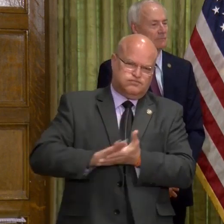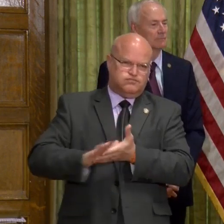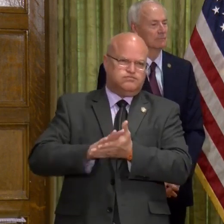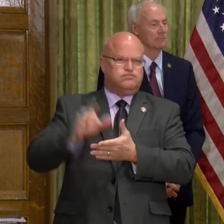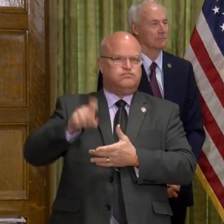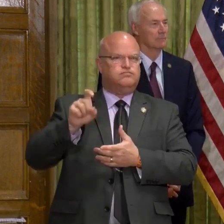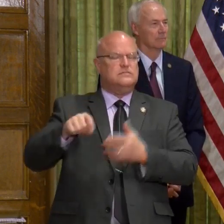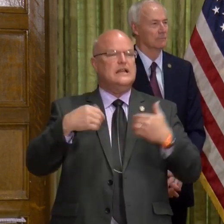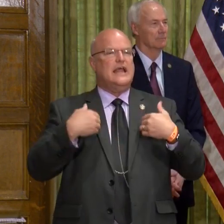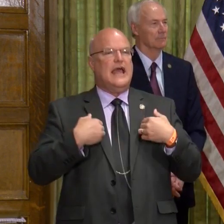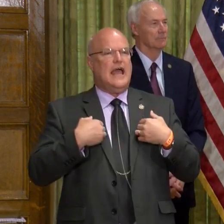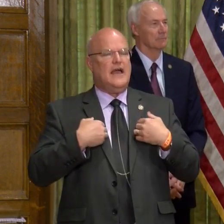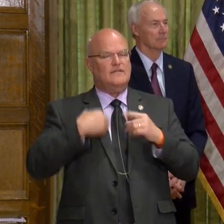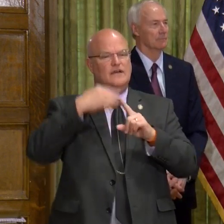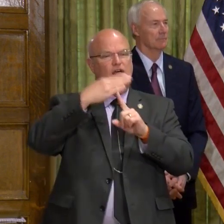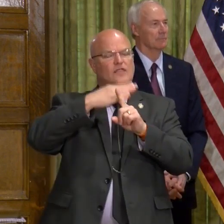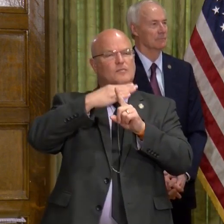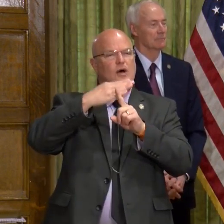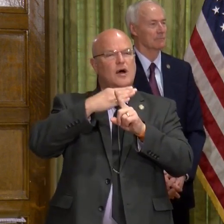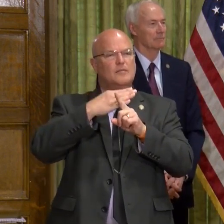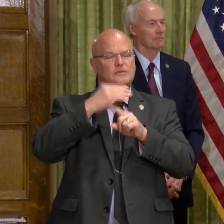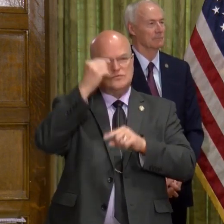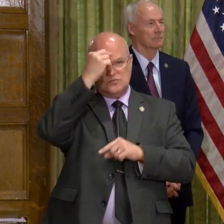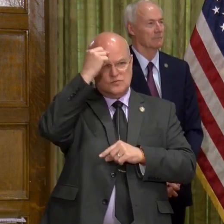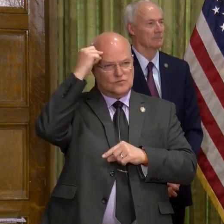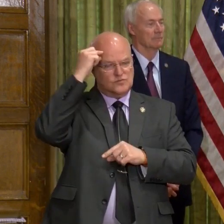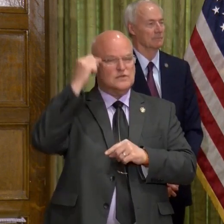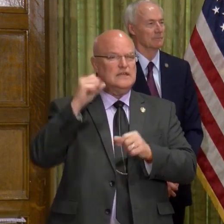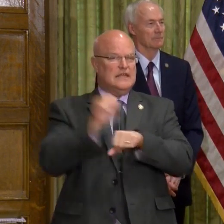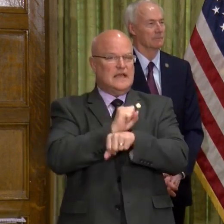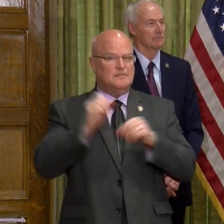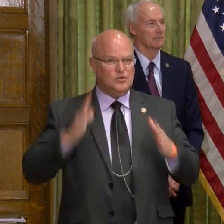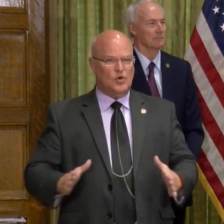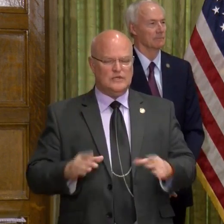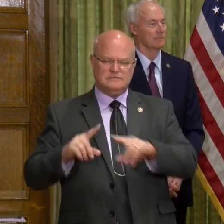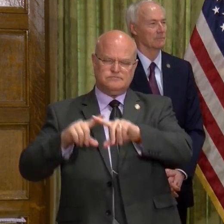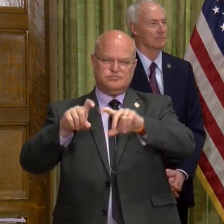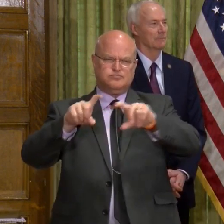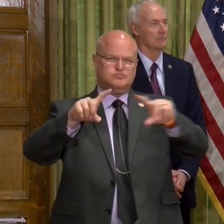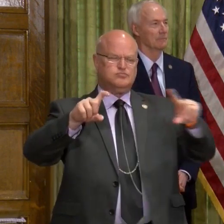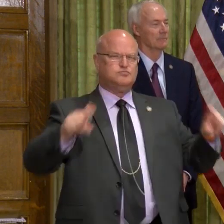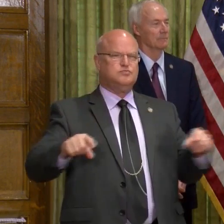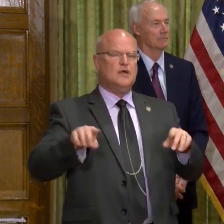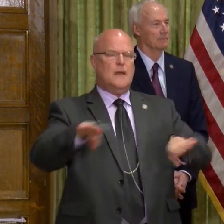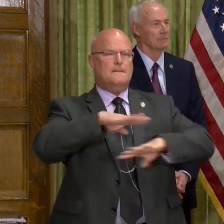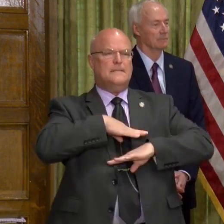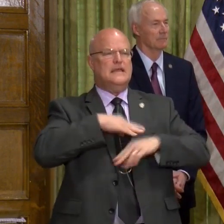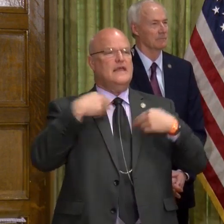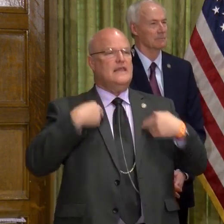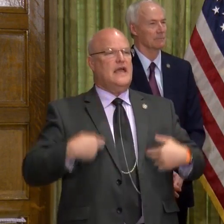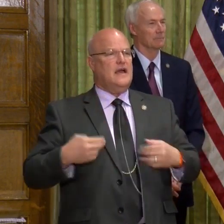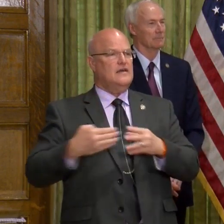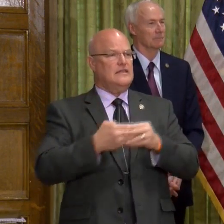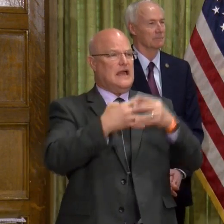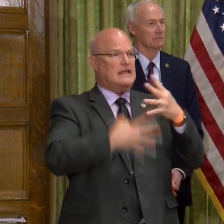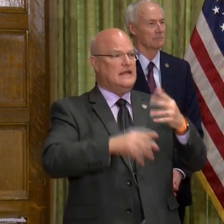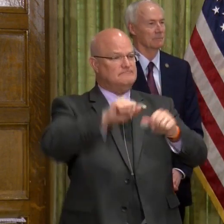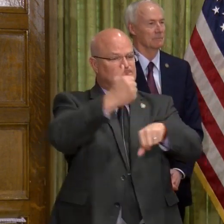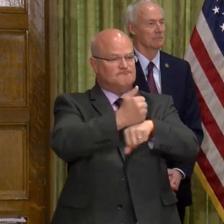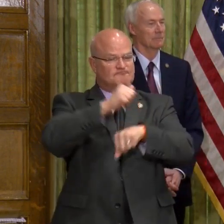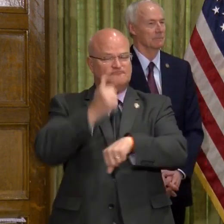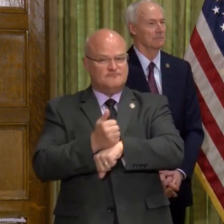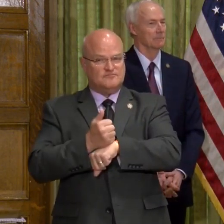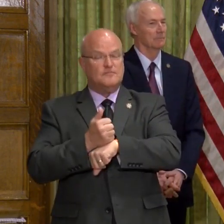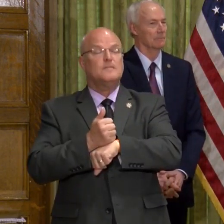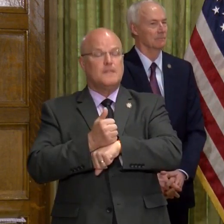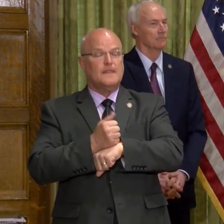you know, thermometers to be able to scan their employees, to go through all the things to make sure they're meeting the health guidelines that have been set forth. We wanted to